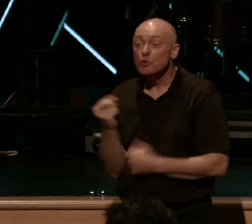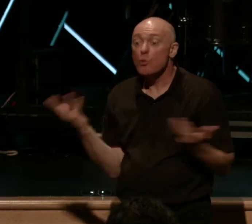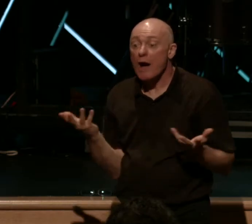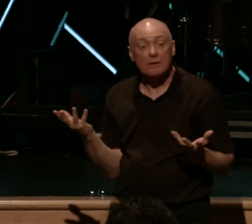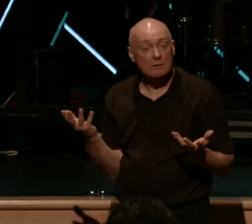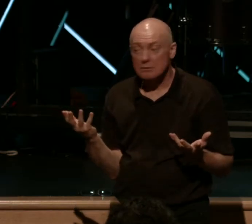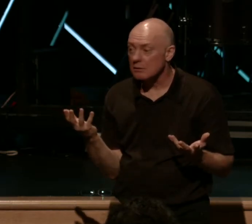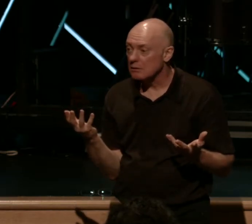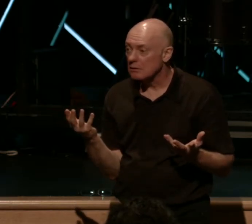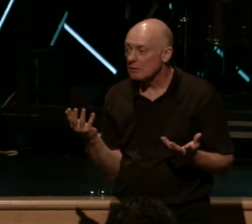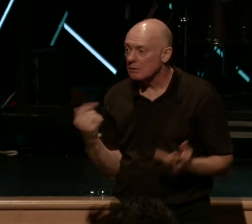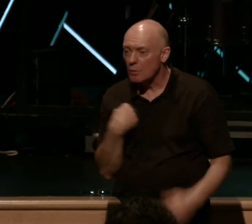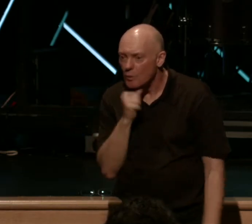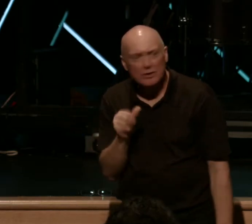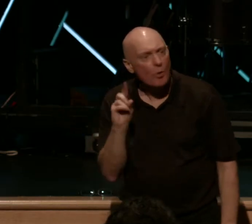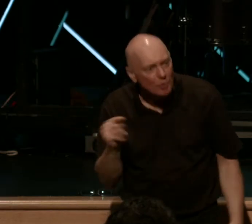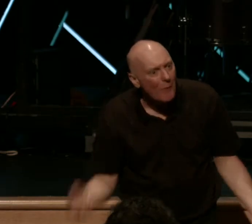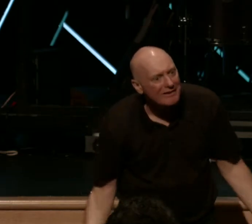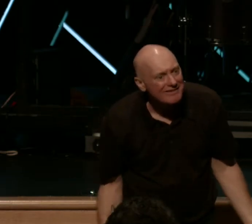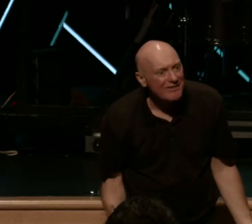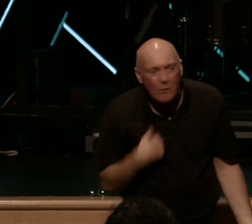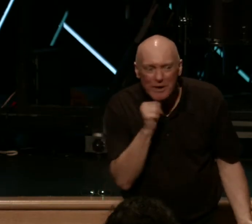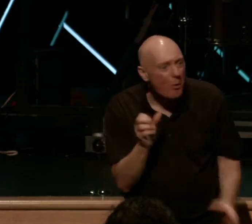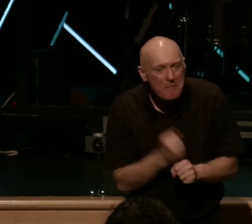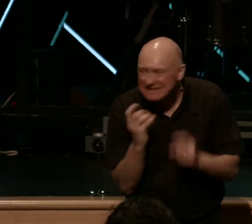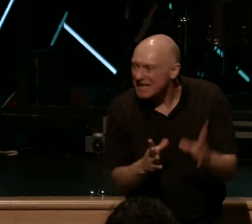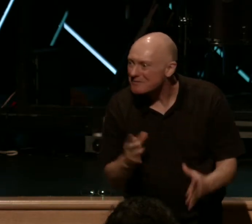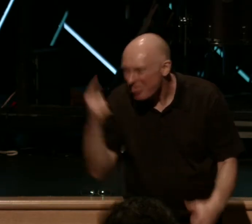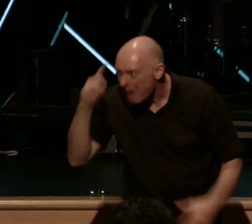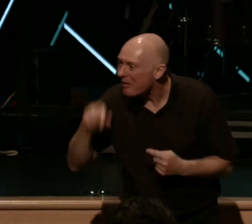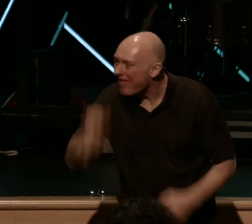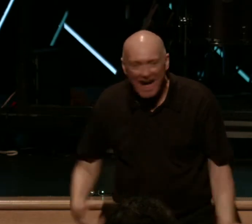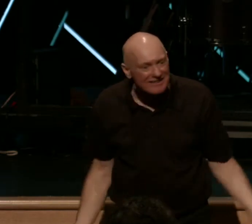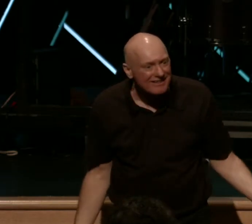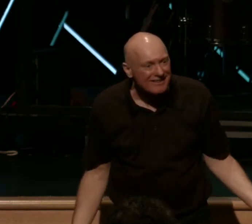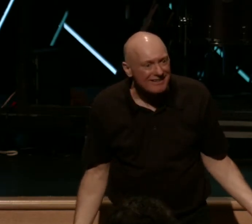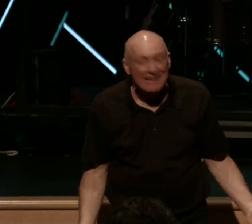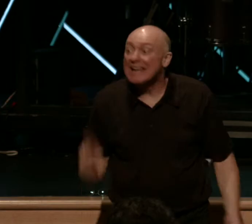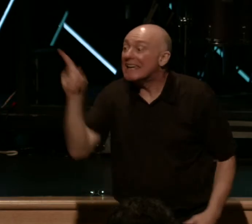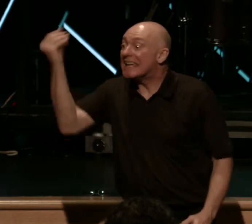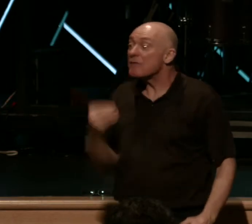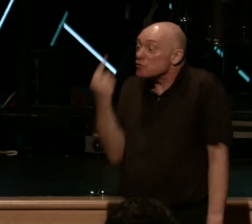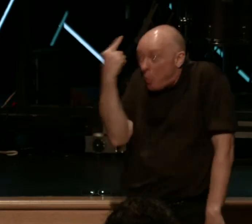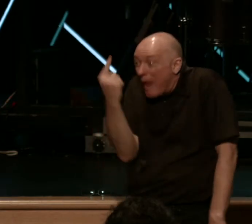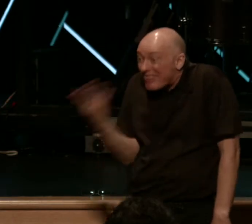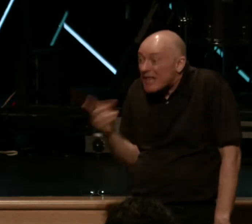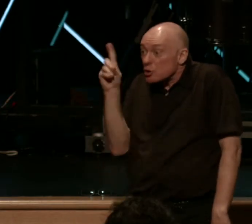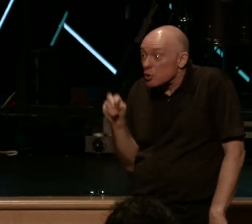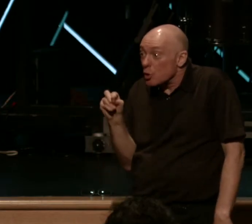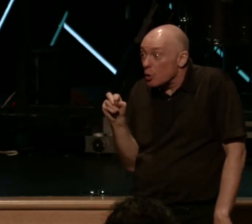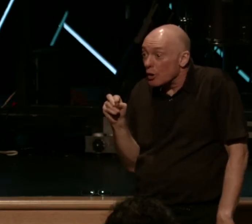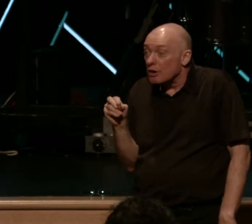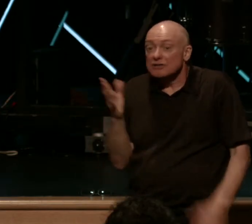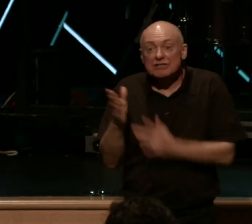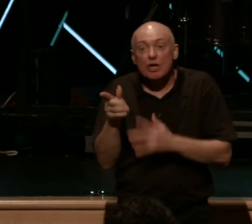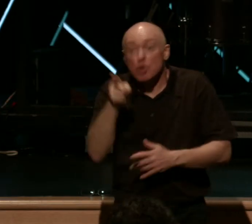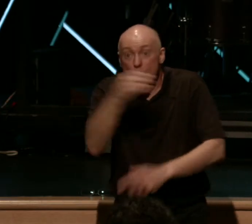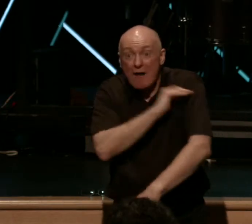thing we lack in doing, making disciples. You ever thought about that? Like that's the only thing Jesus ever authorized us to do. All